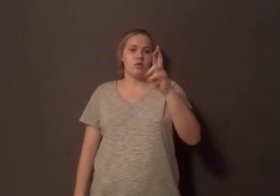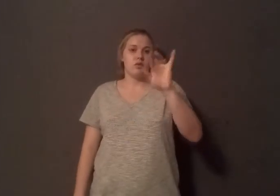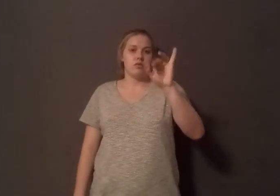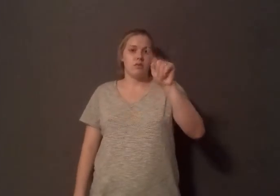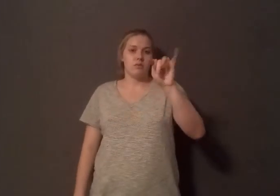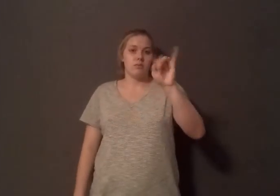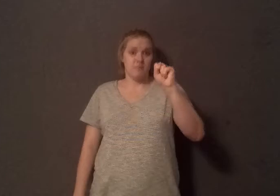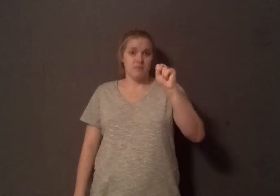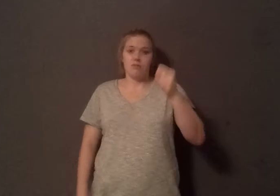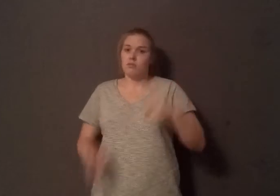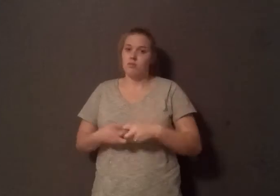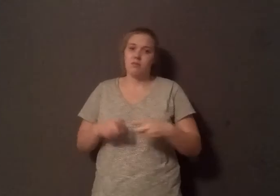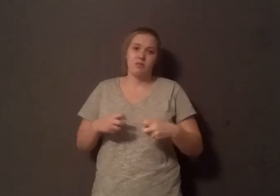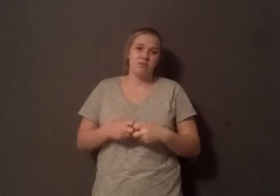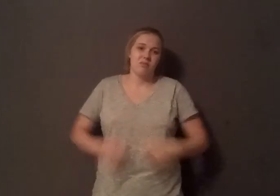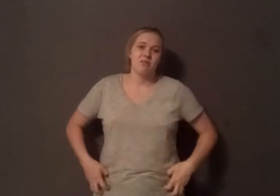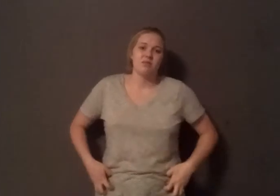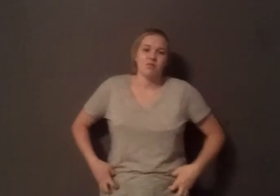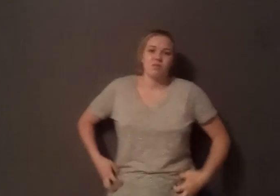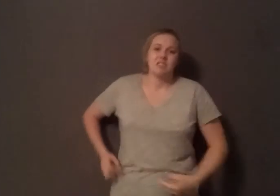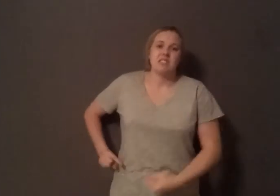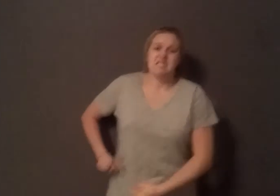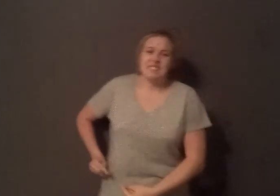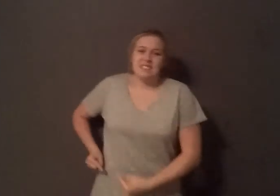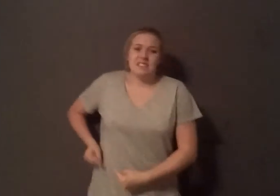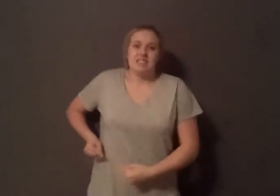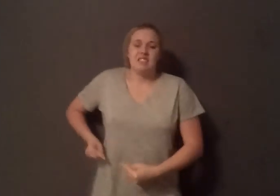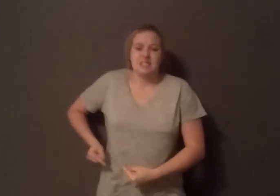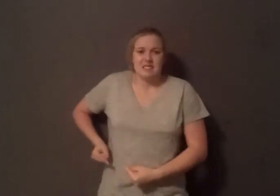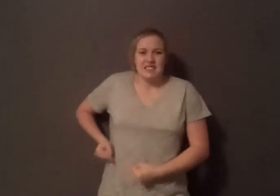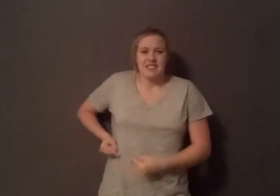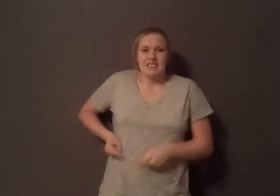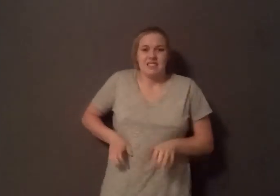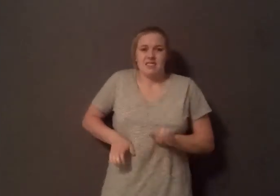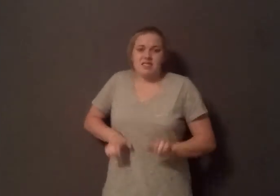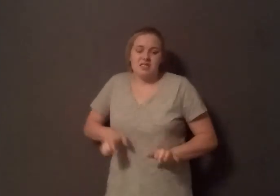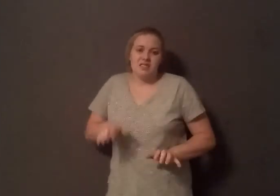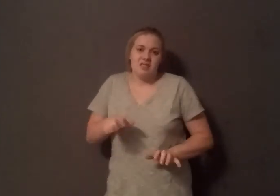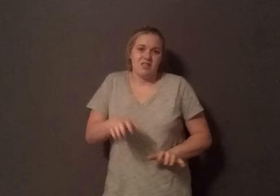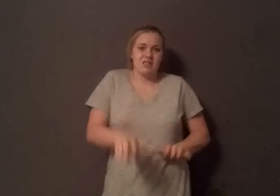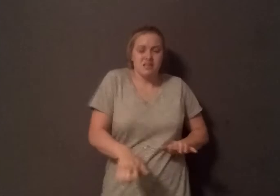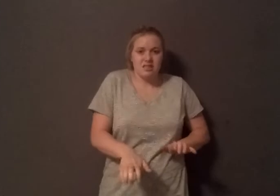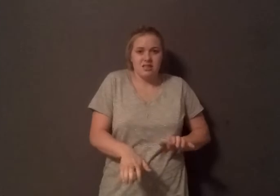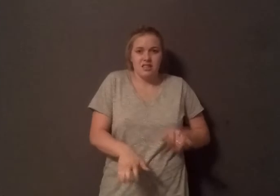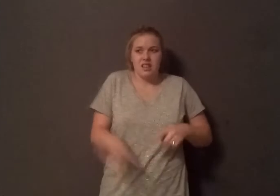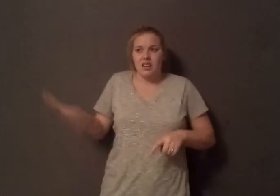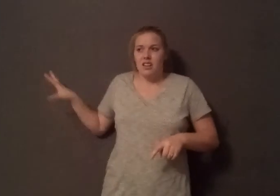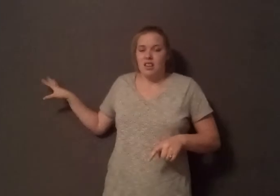on bone. It's the grinding of the joints. My stability is scary. I hold on to the walls. If